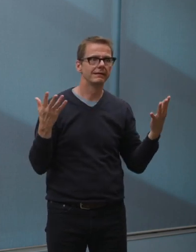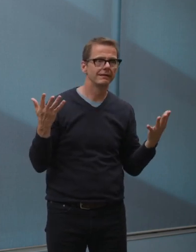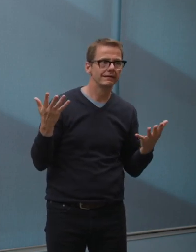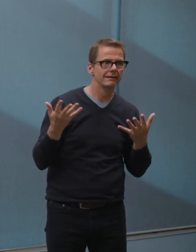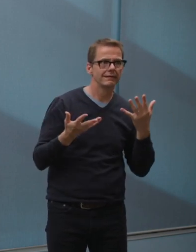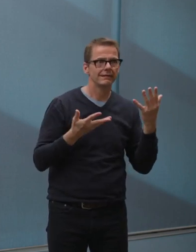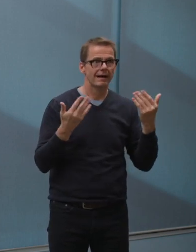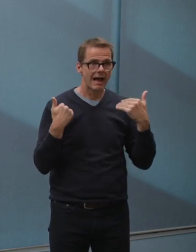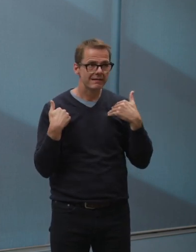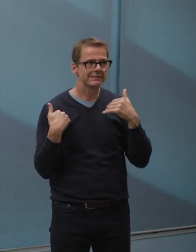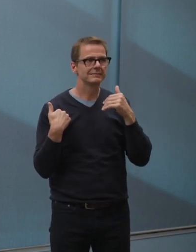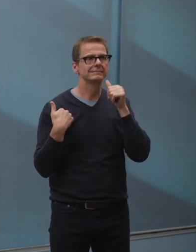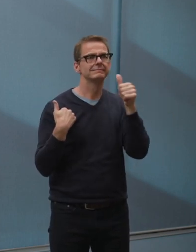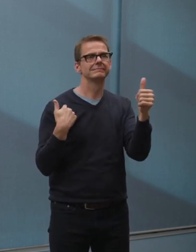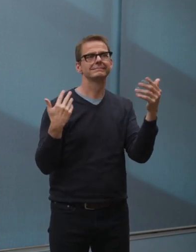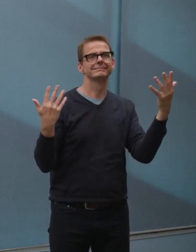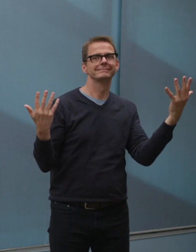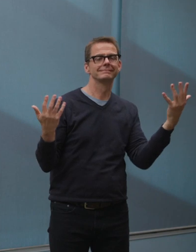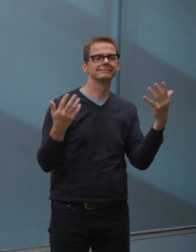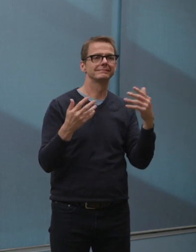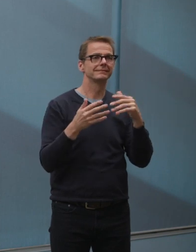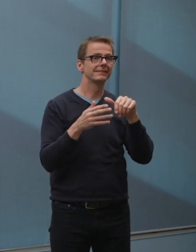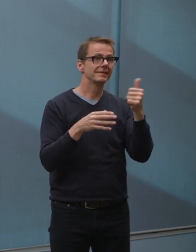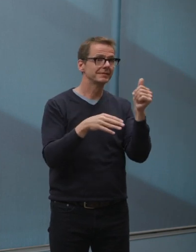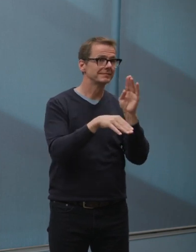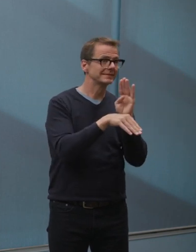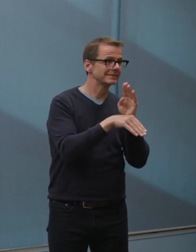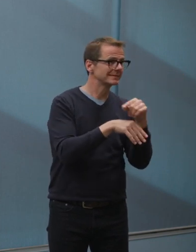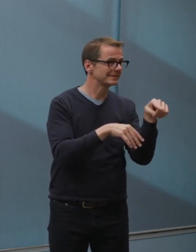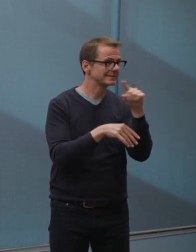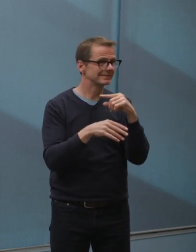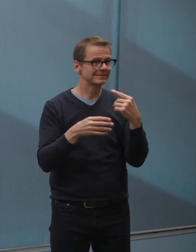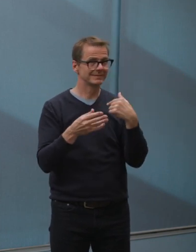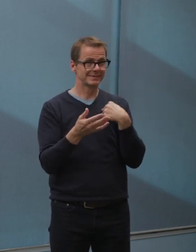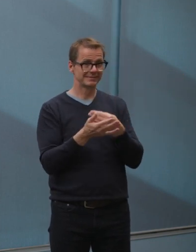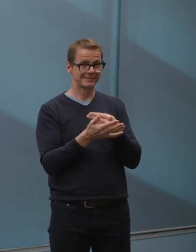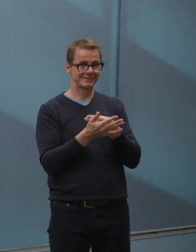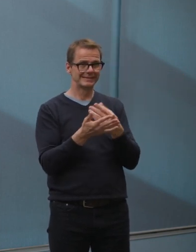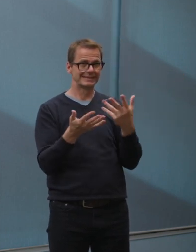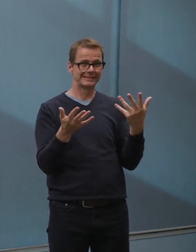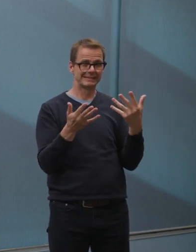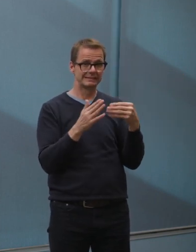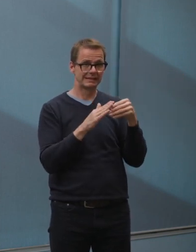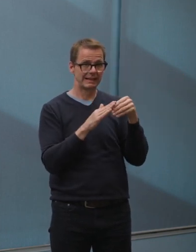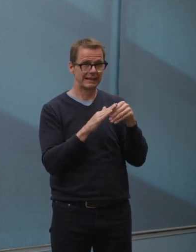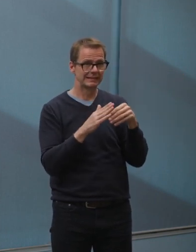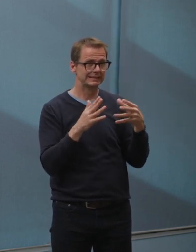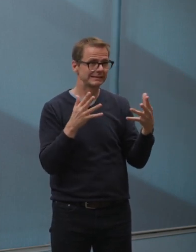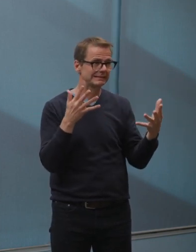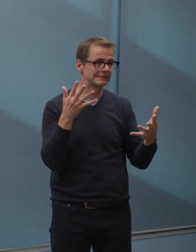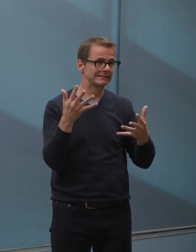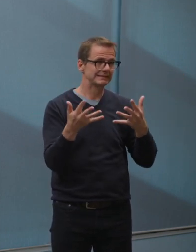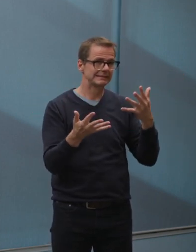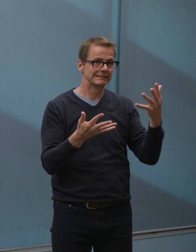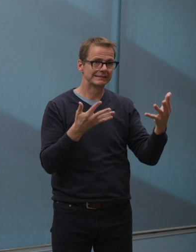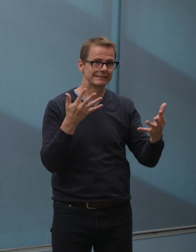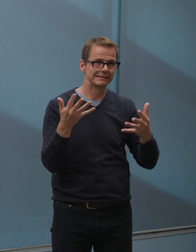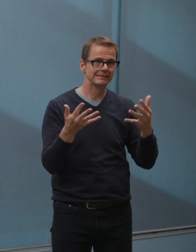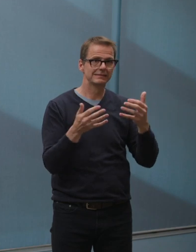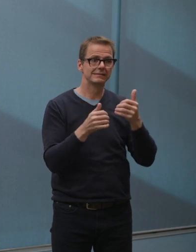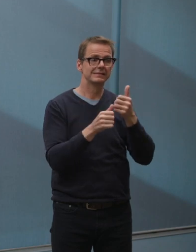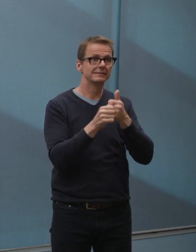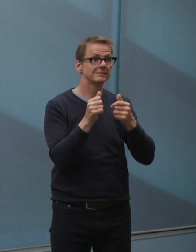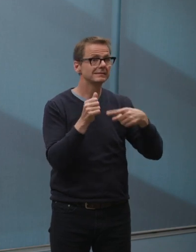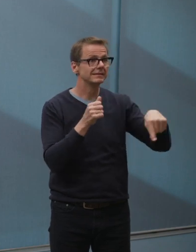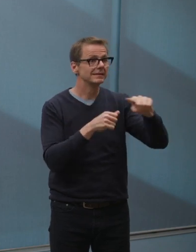I've got to sort of secure my market position right now. So it's the marketplace will have a response to this. Of course, the city's